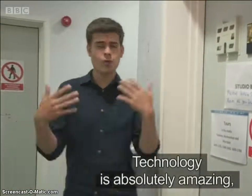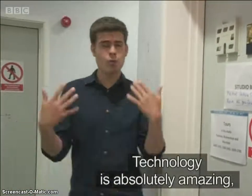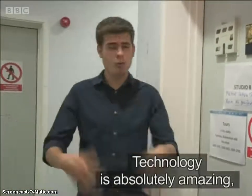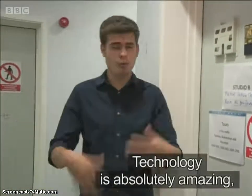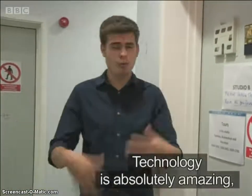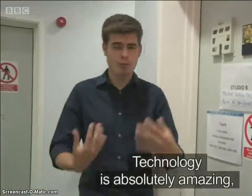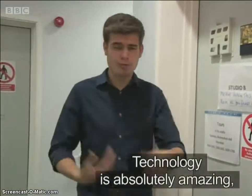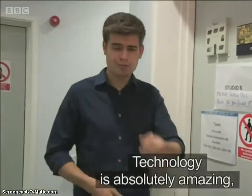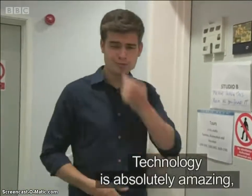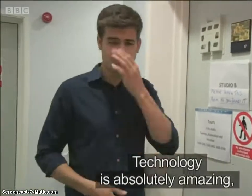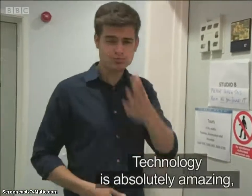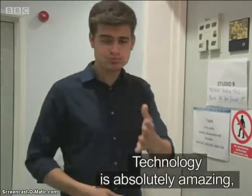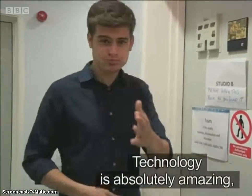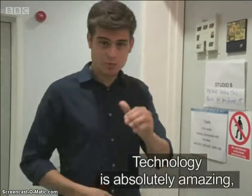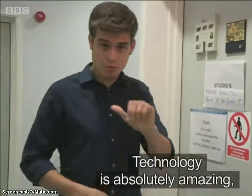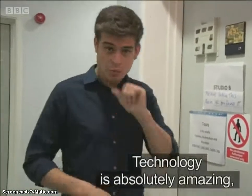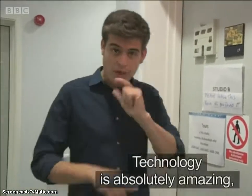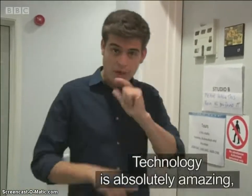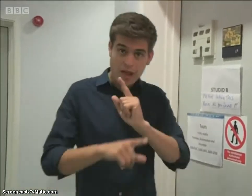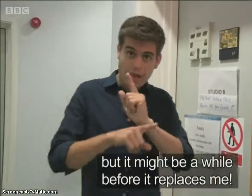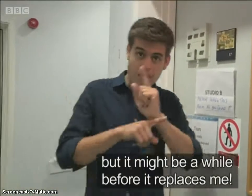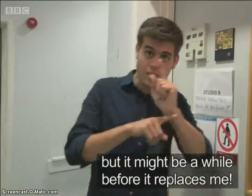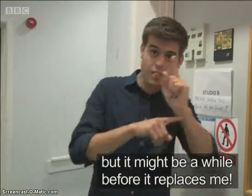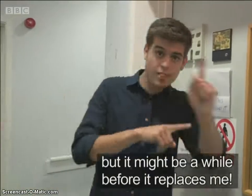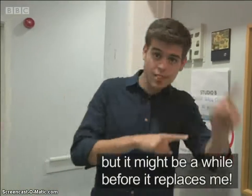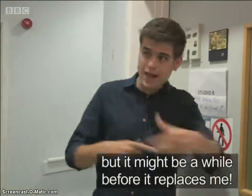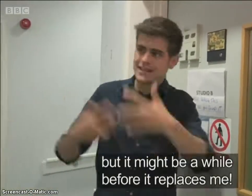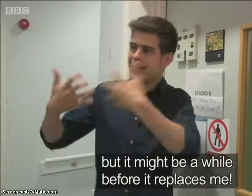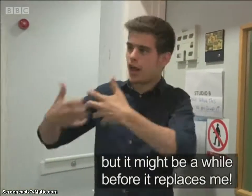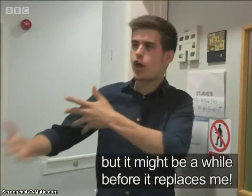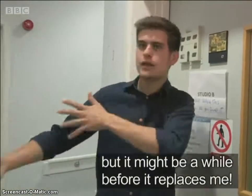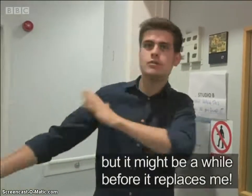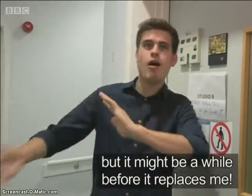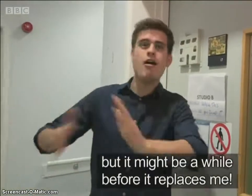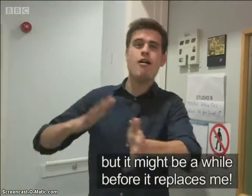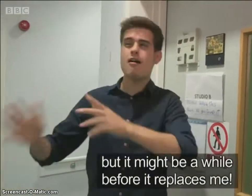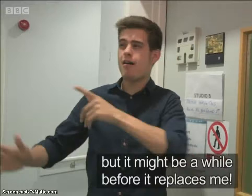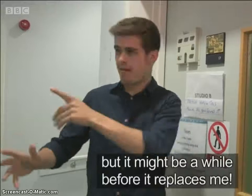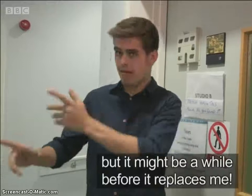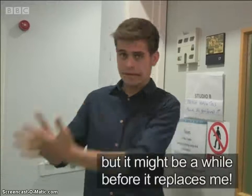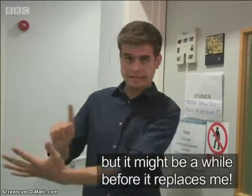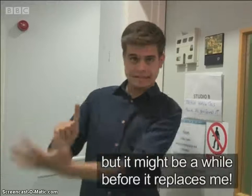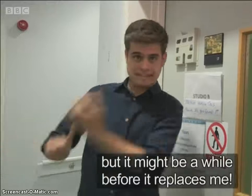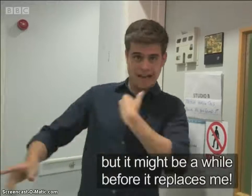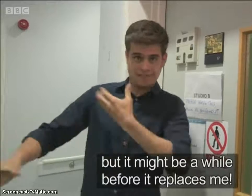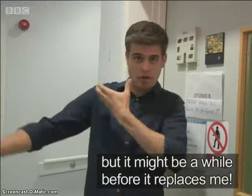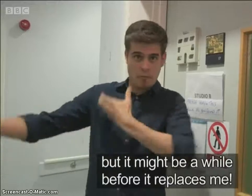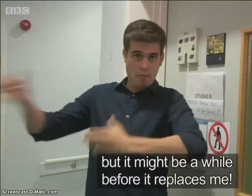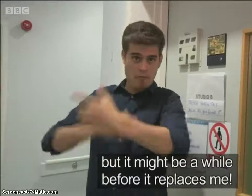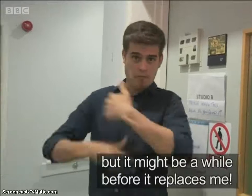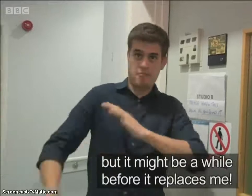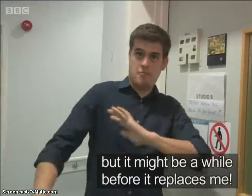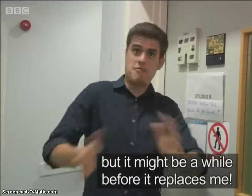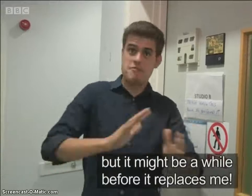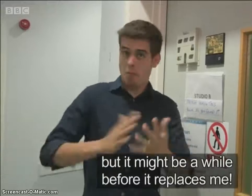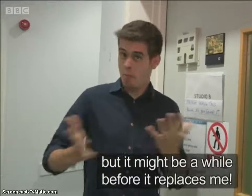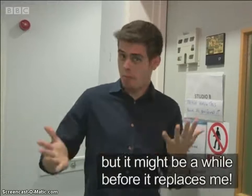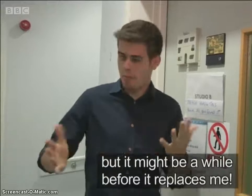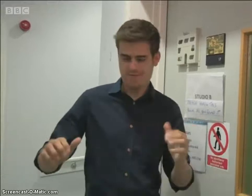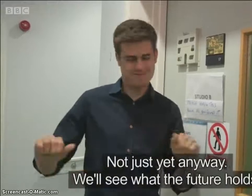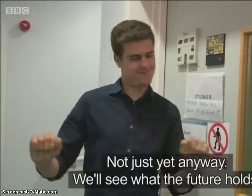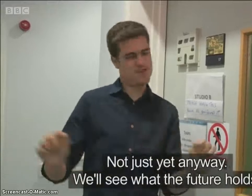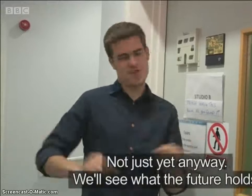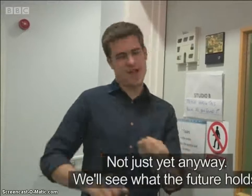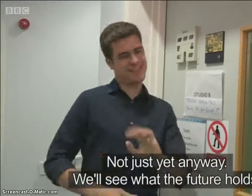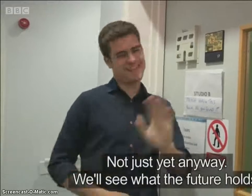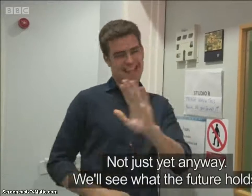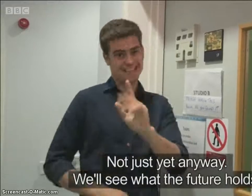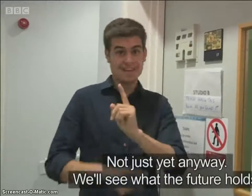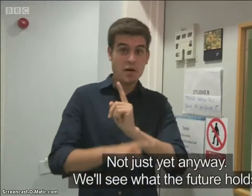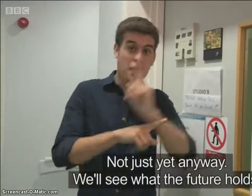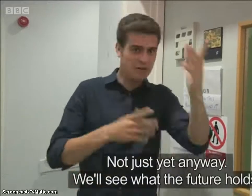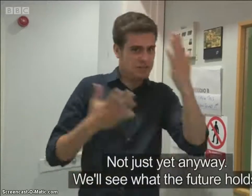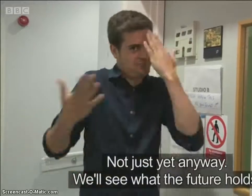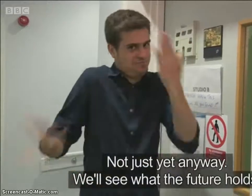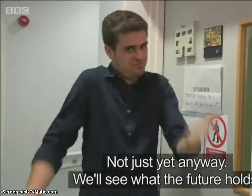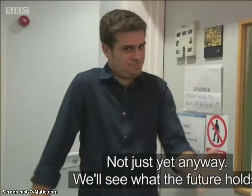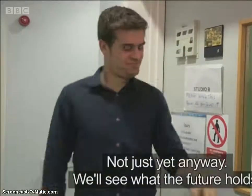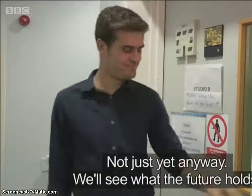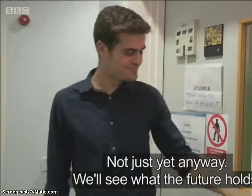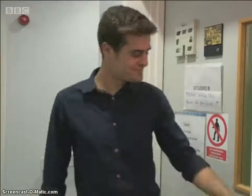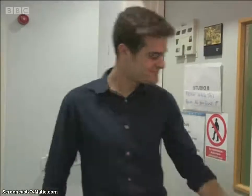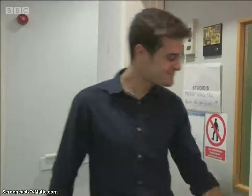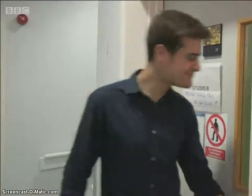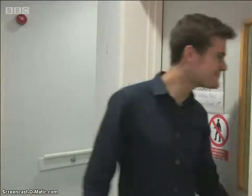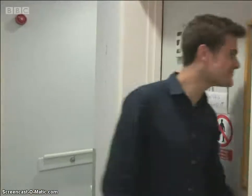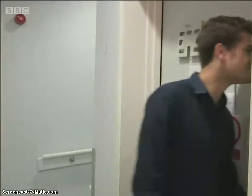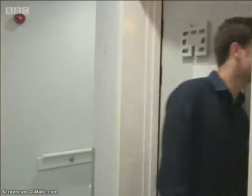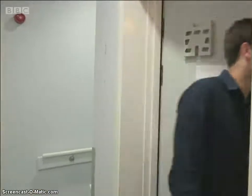Technology is absolutely amazing but it might be a while before it replaces me. Not just yet anyway. We'll see